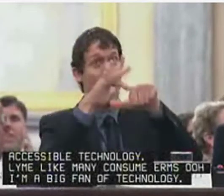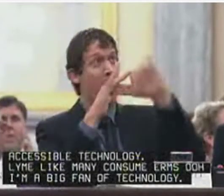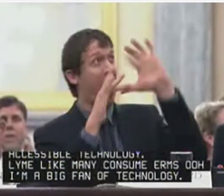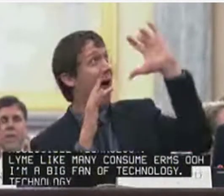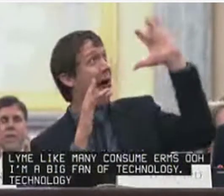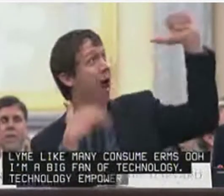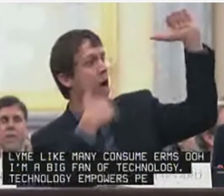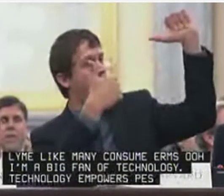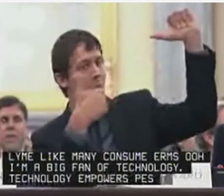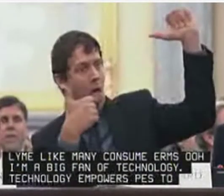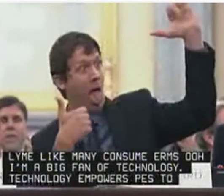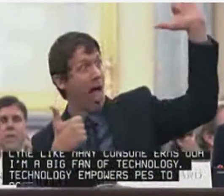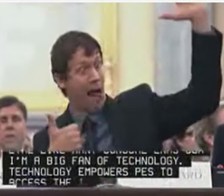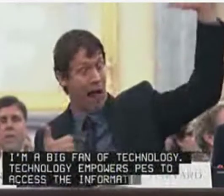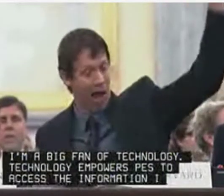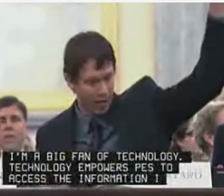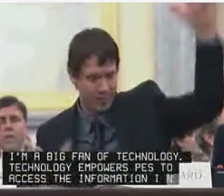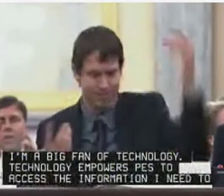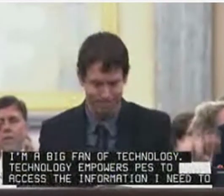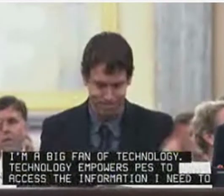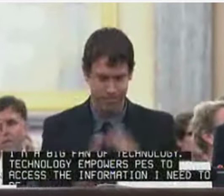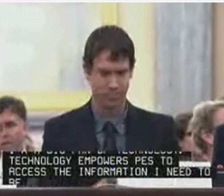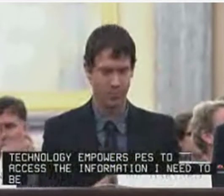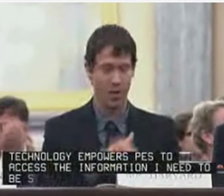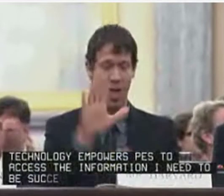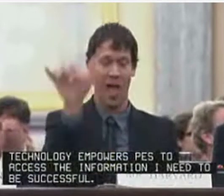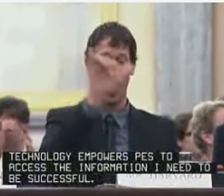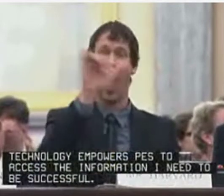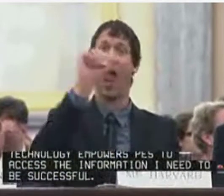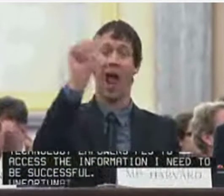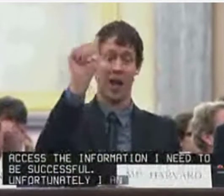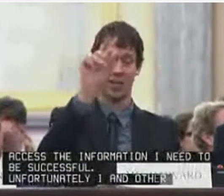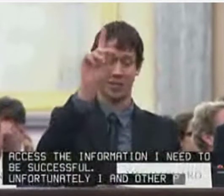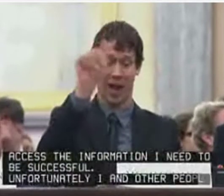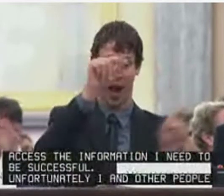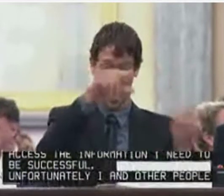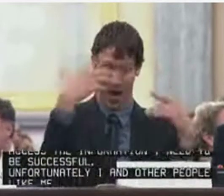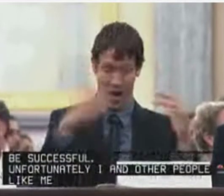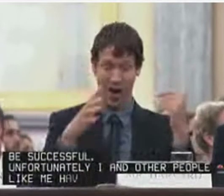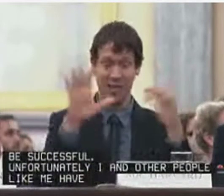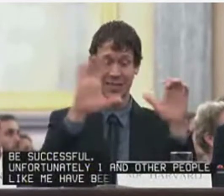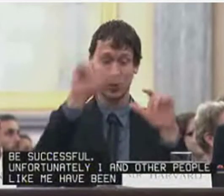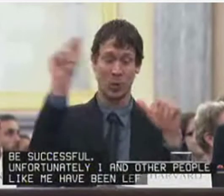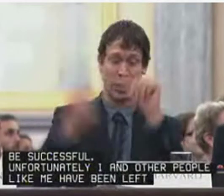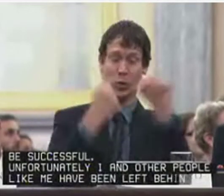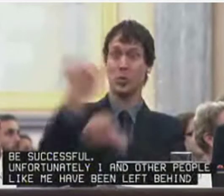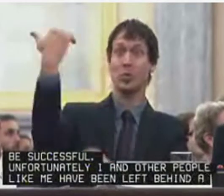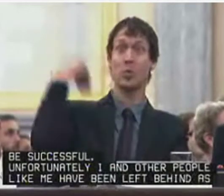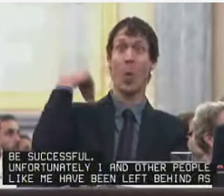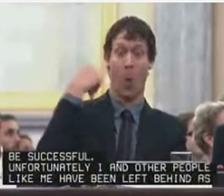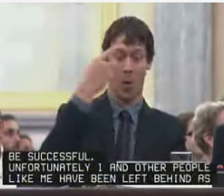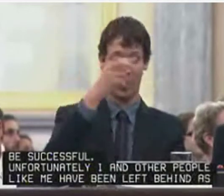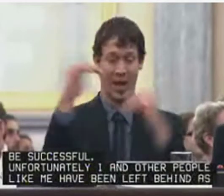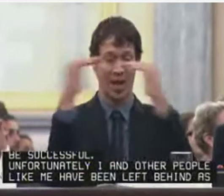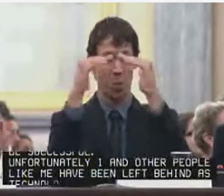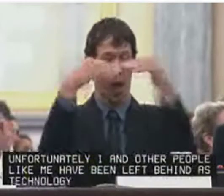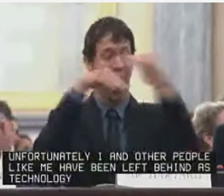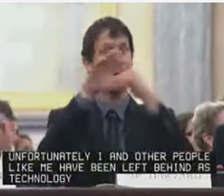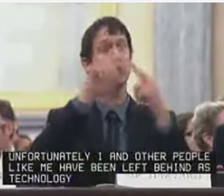too often, I and other people like me have been left behind as technology has advanced. Like the Americans with Disabilities Act did